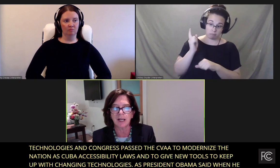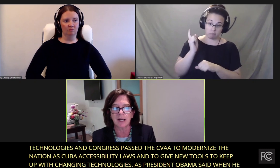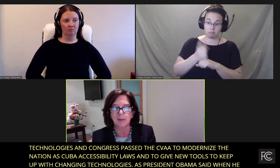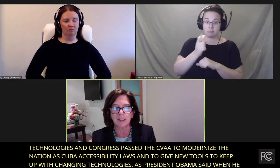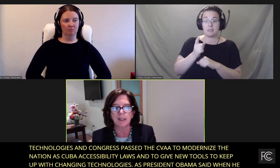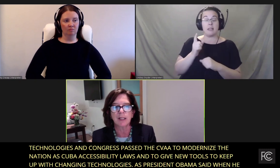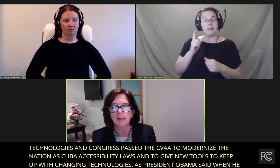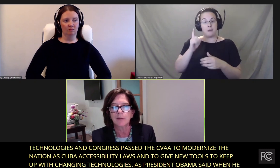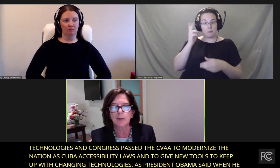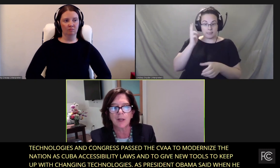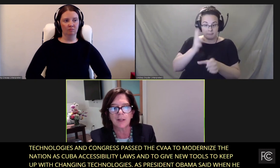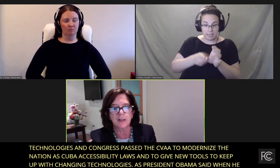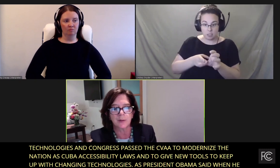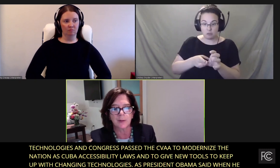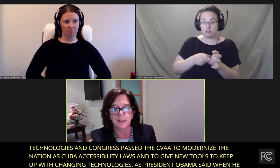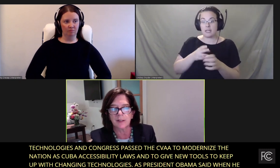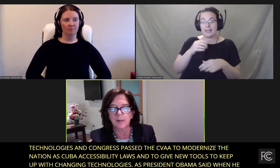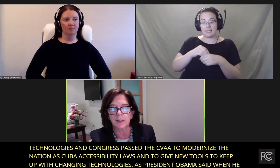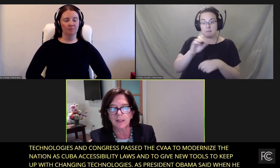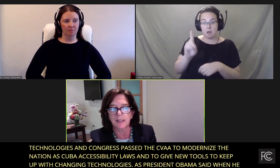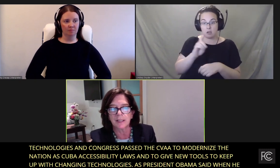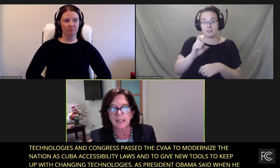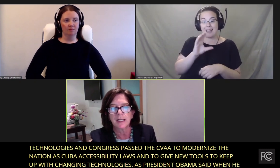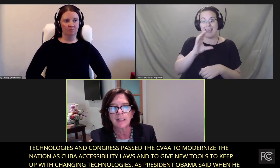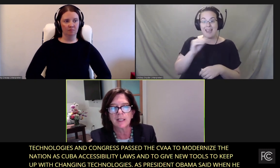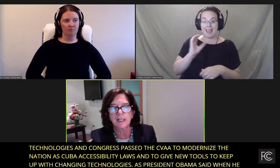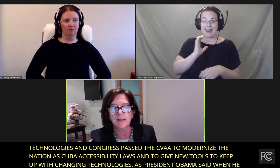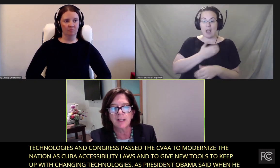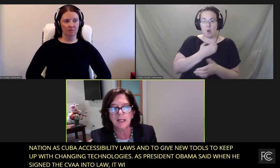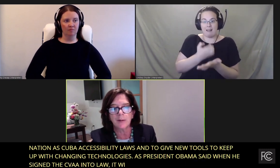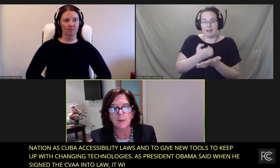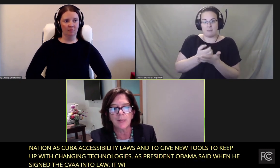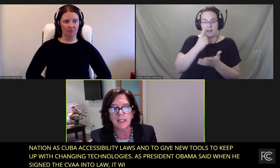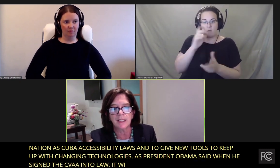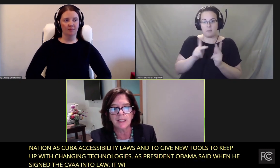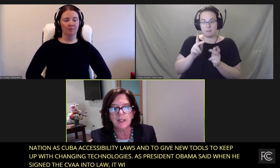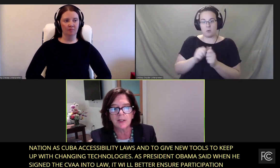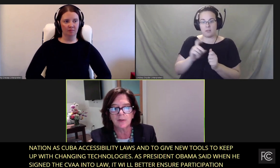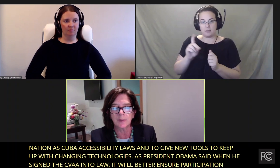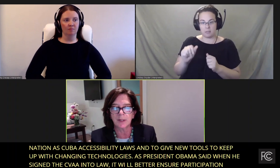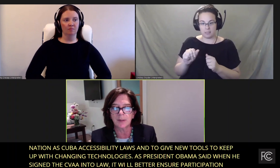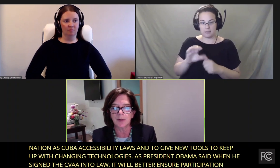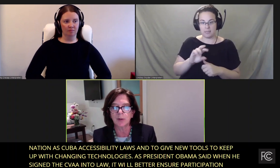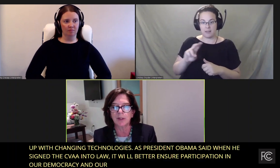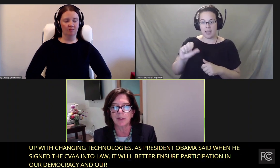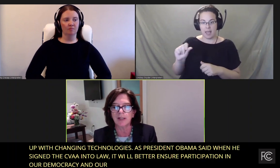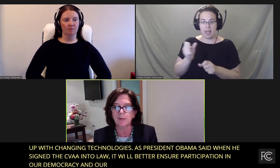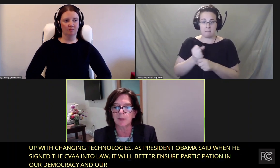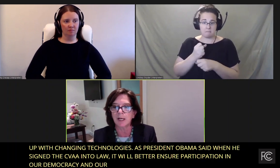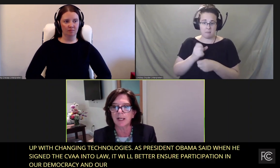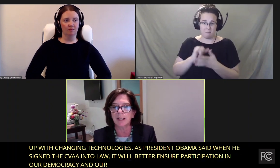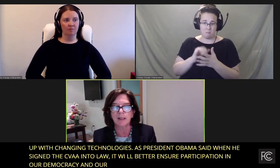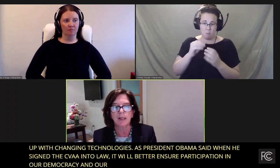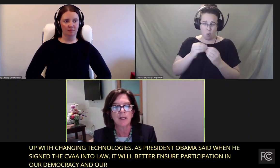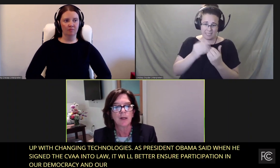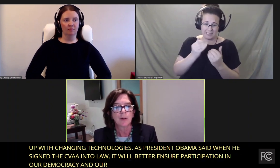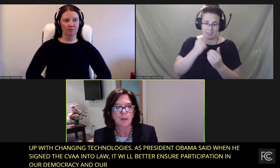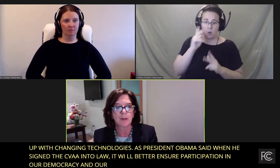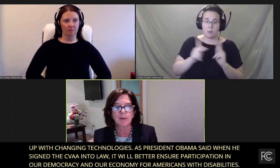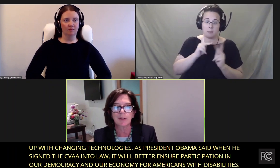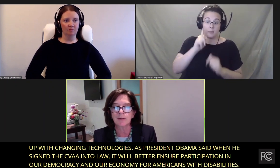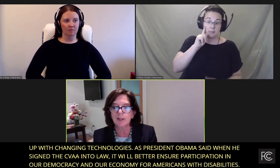and our economy for Americans with disabilities. Diane The CVAA will make it easier for people who are deaf, blind,